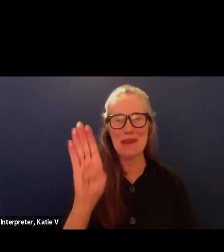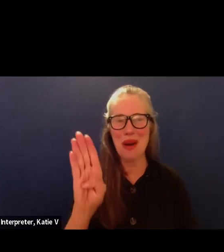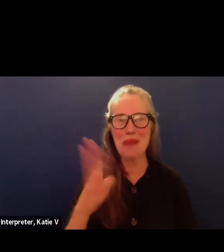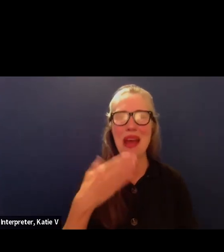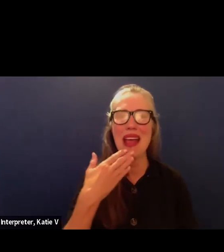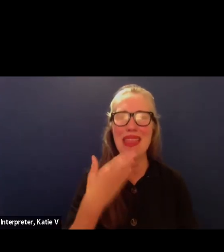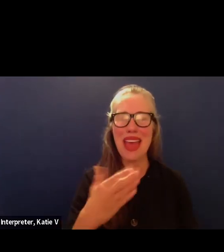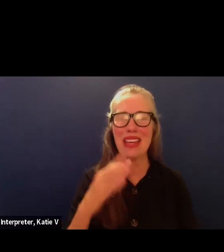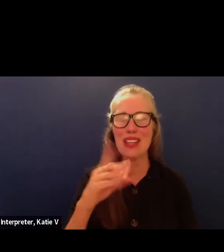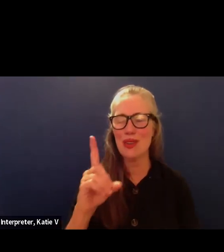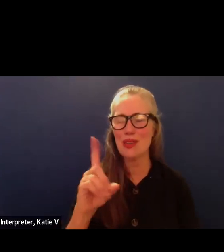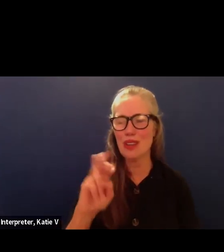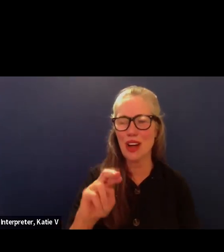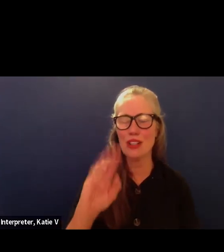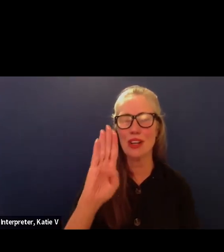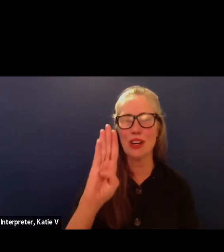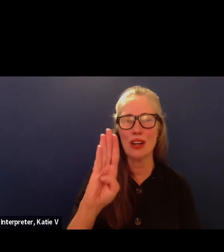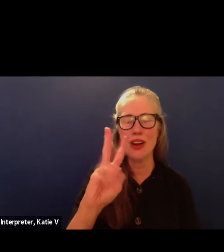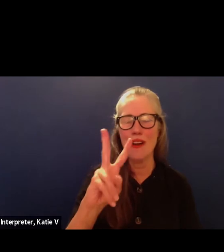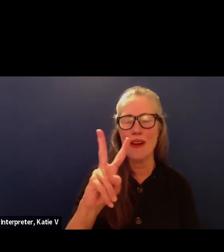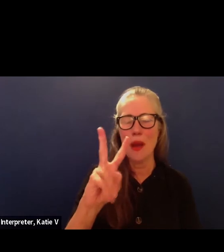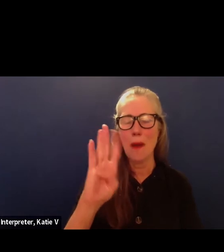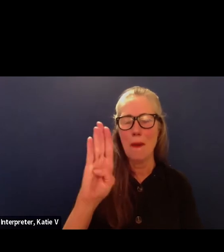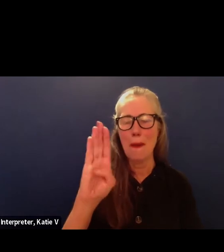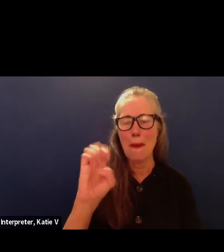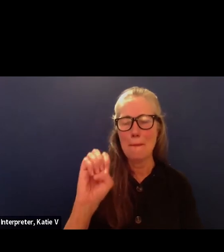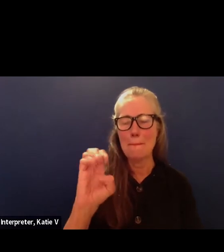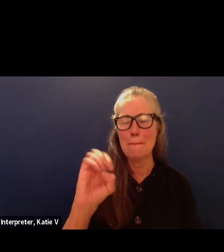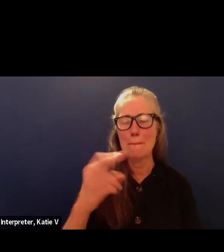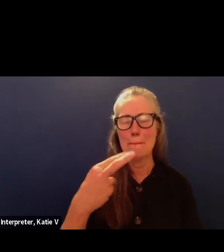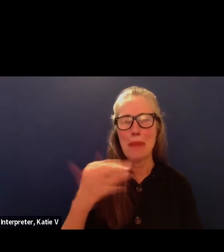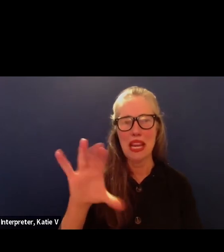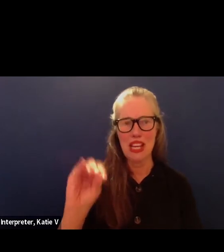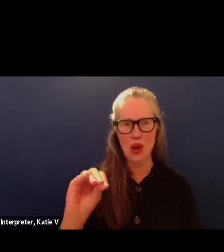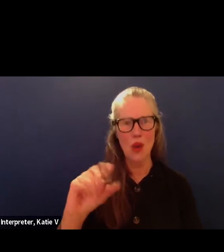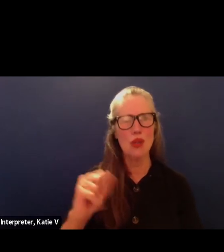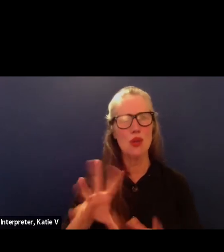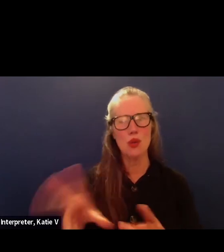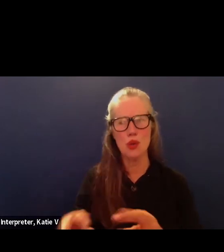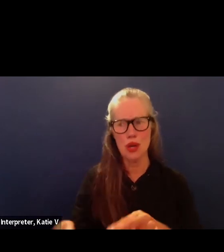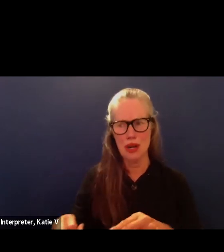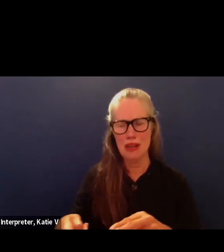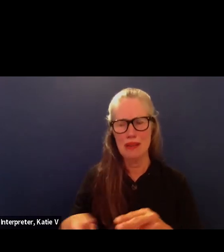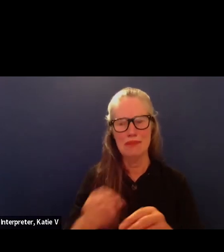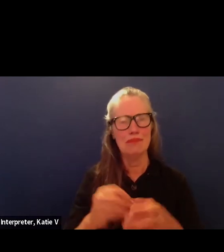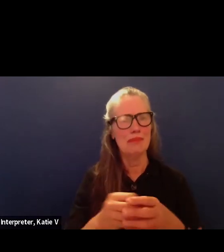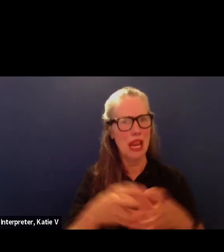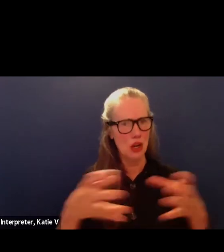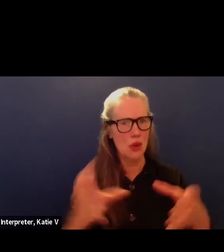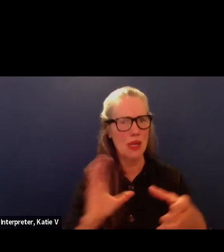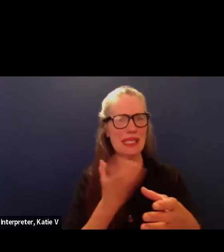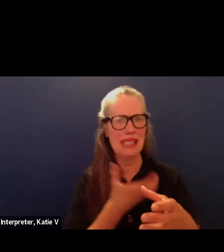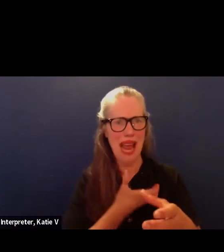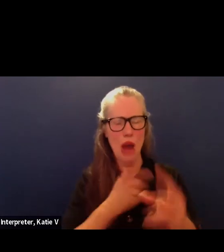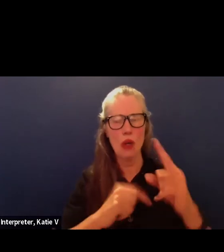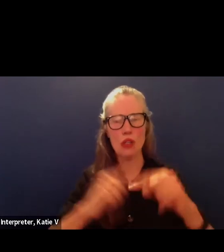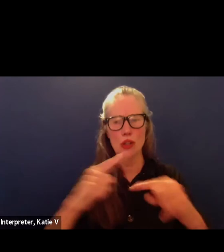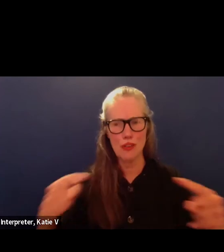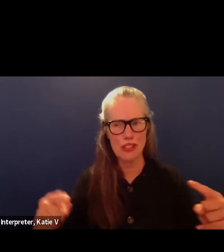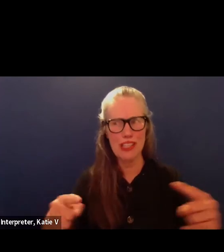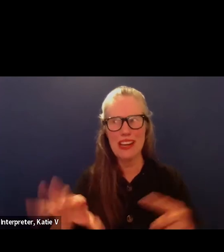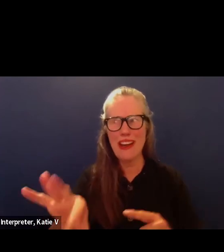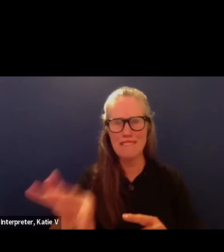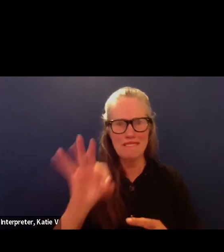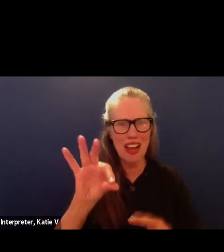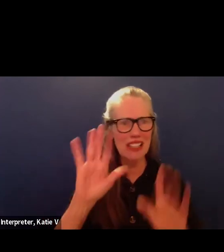team who's been working really hard at increasing our diversity but also just tapping into great new leaders um